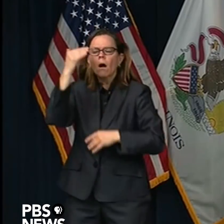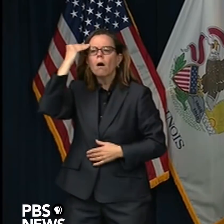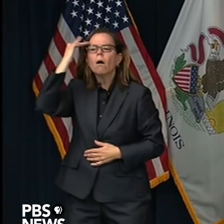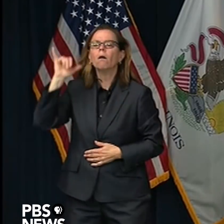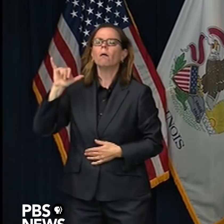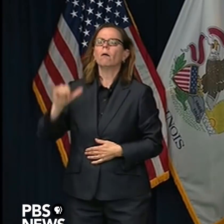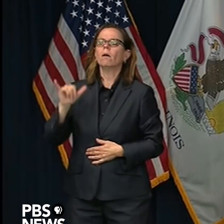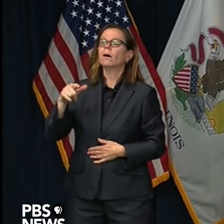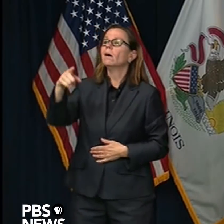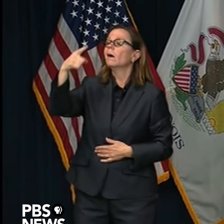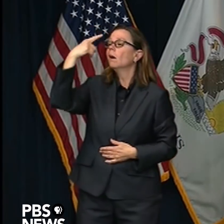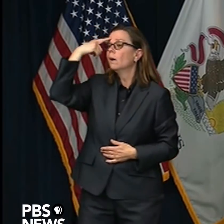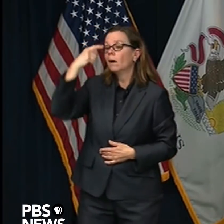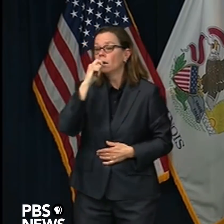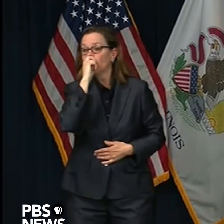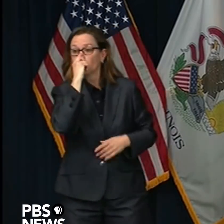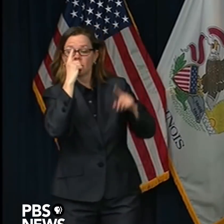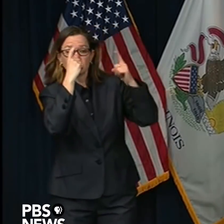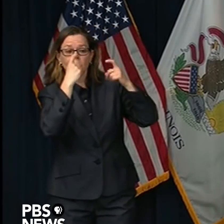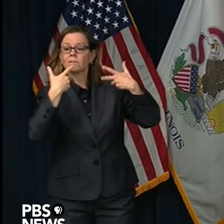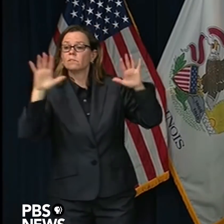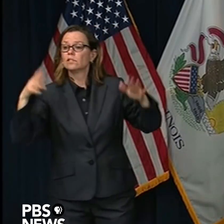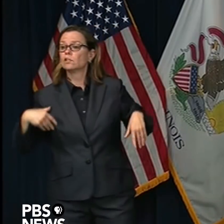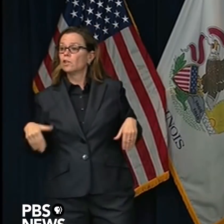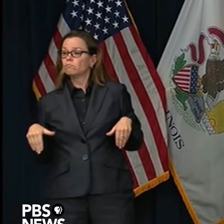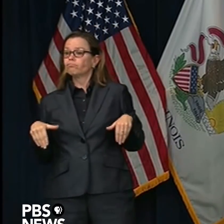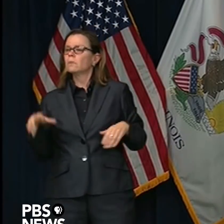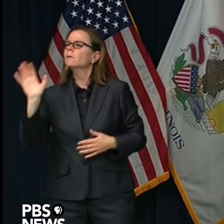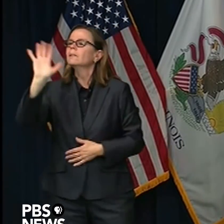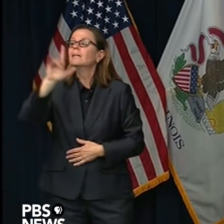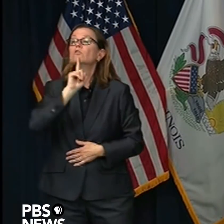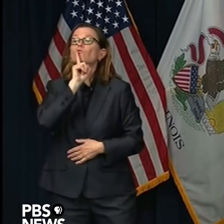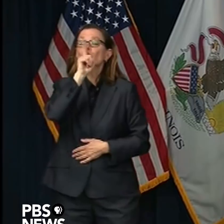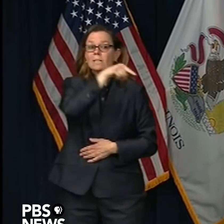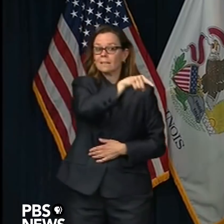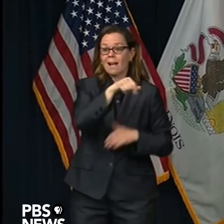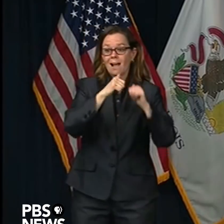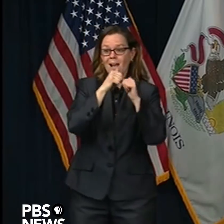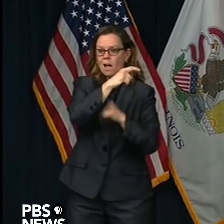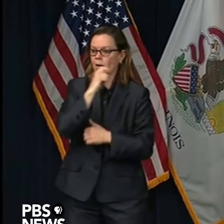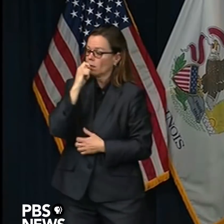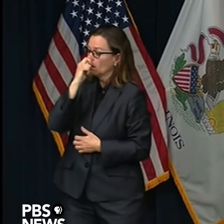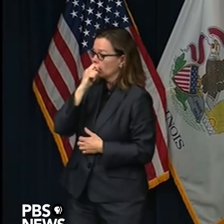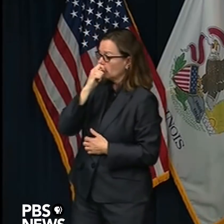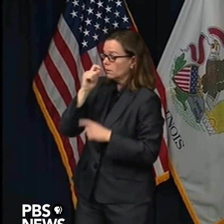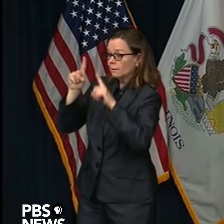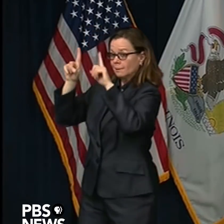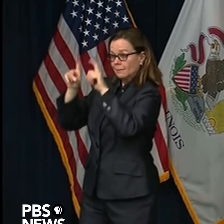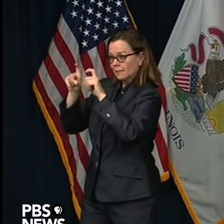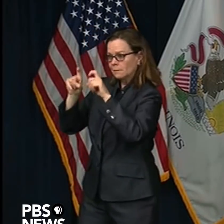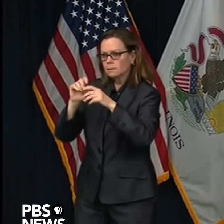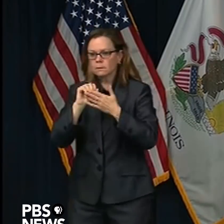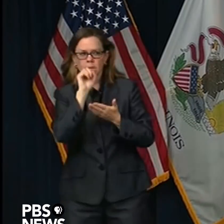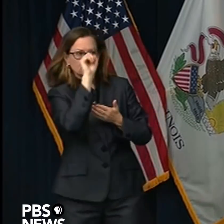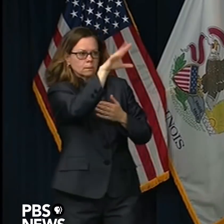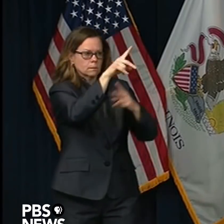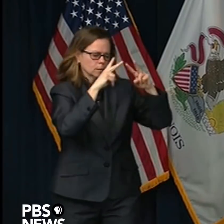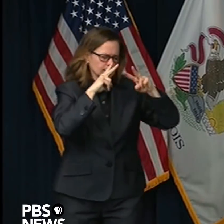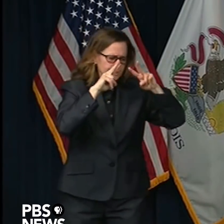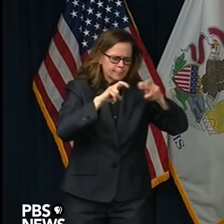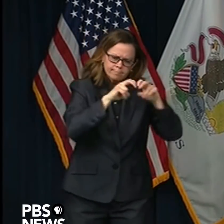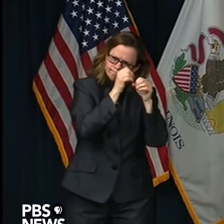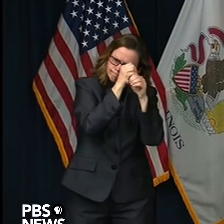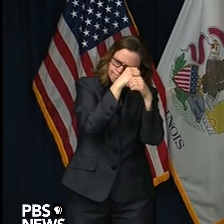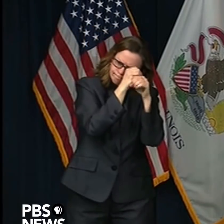then shipping that vial somewhere where the test is done. In our case, we're building up our testing capacity in the state of Illinois.